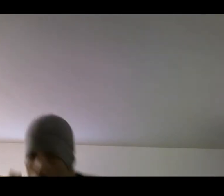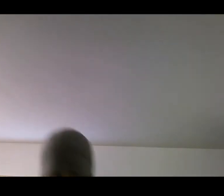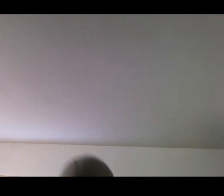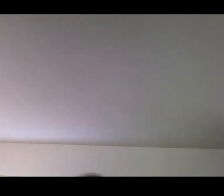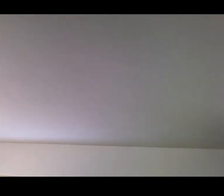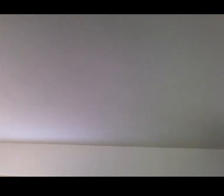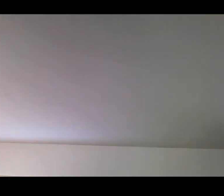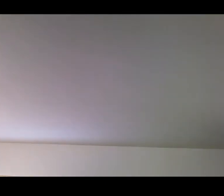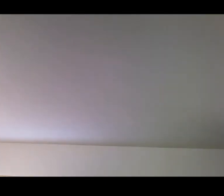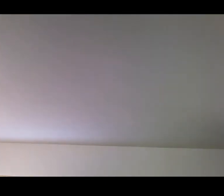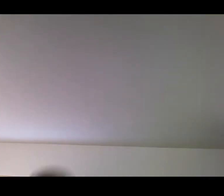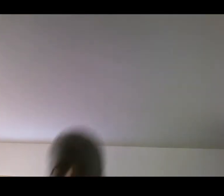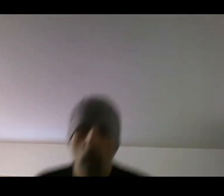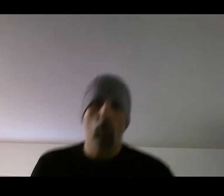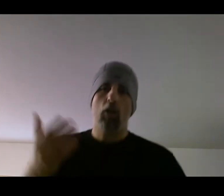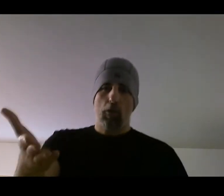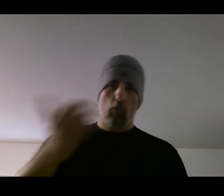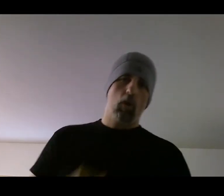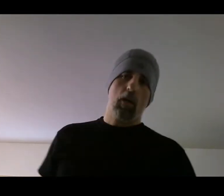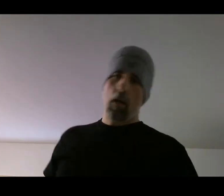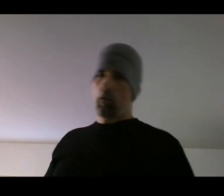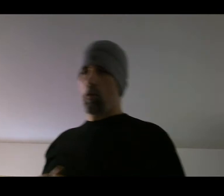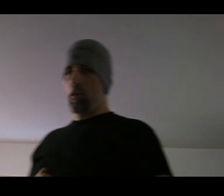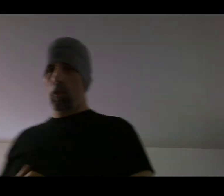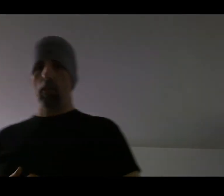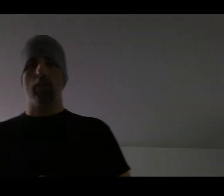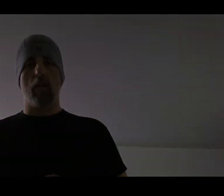and really getting low. Andre Ward, another one that does stuff.